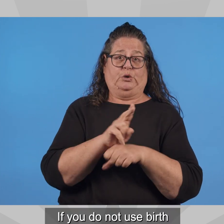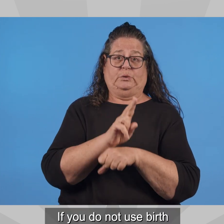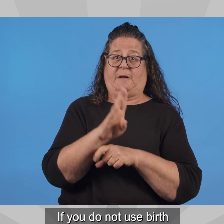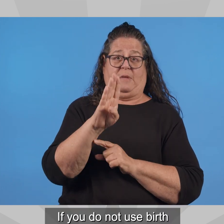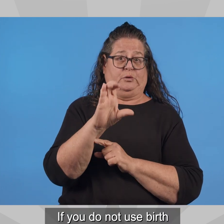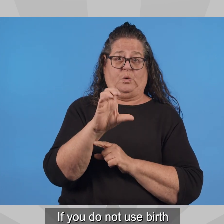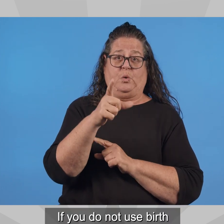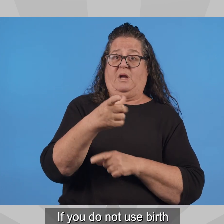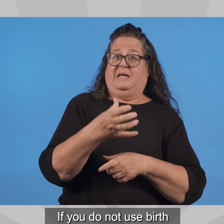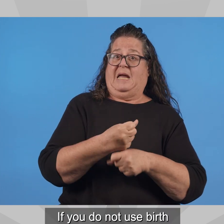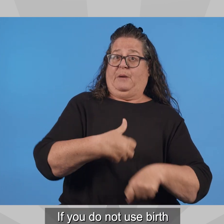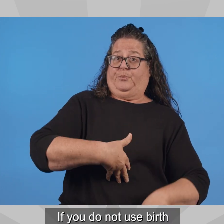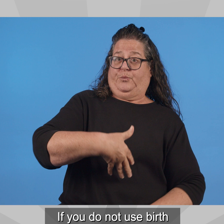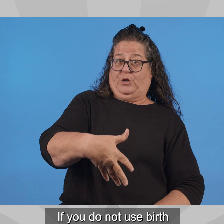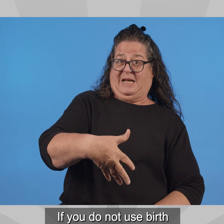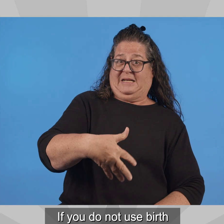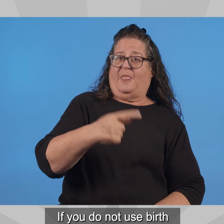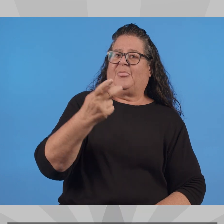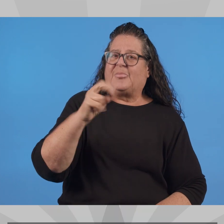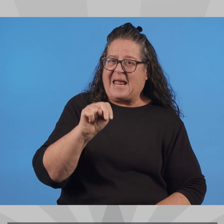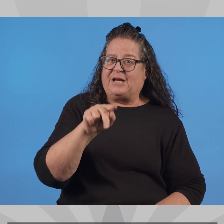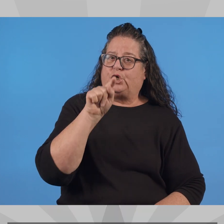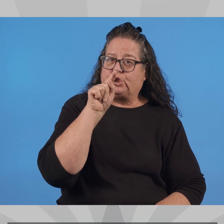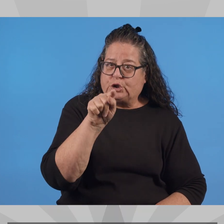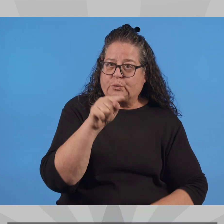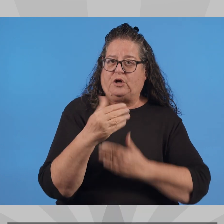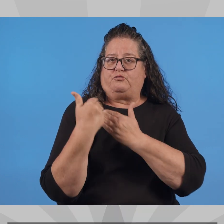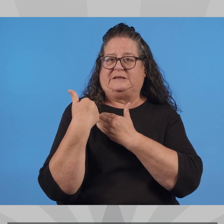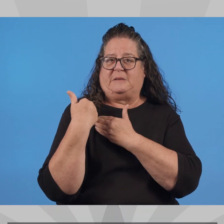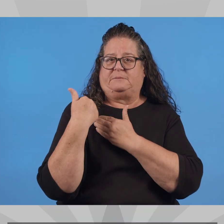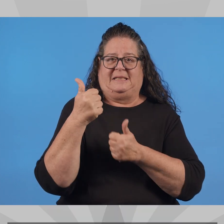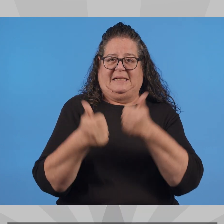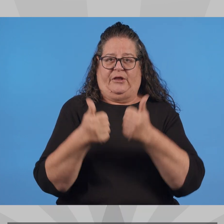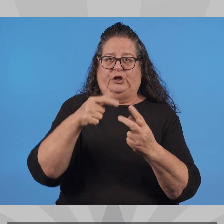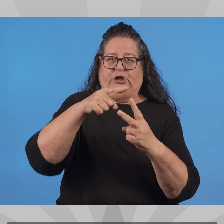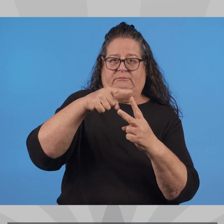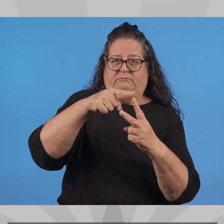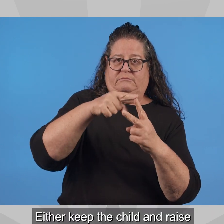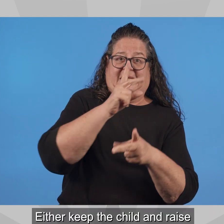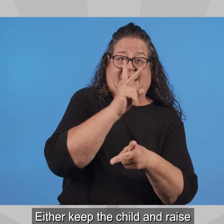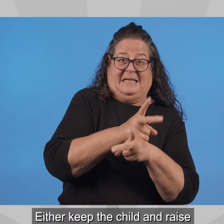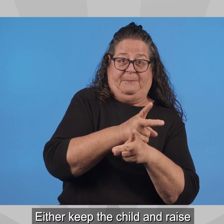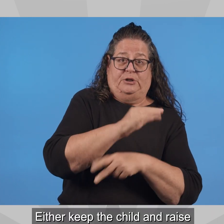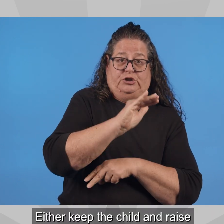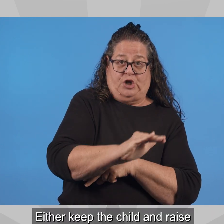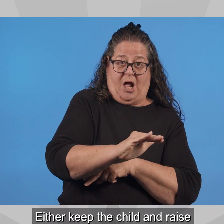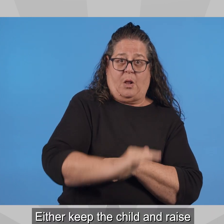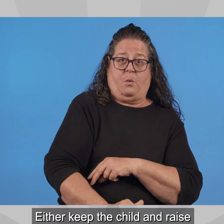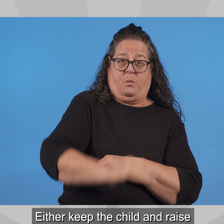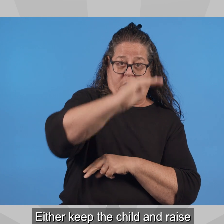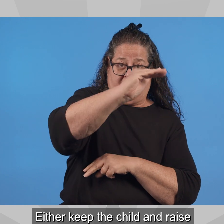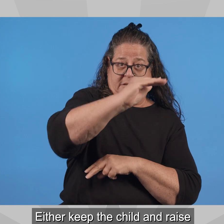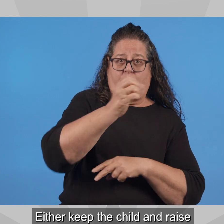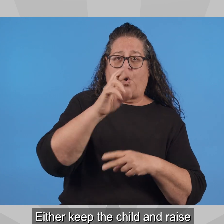If you do not use birth control and get pregnant, then take responsibility for your actions. Either keep the child